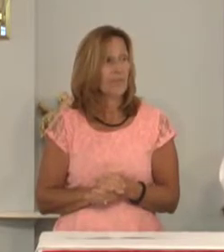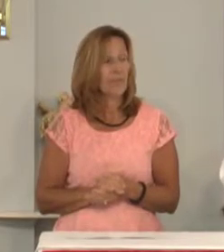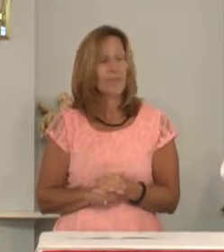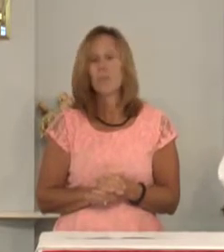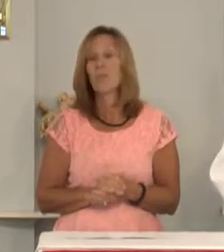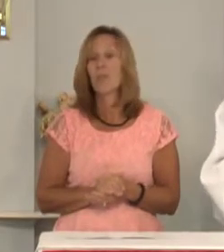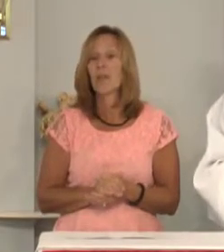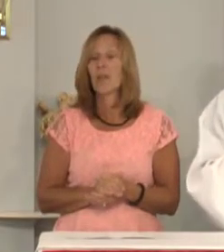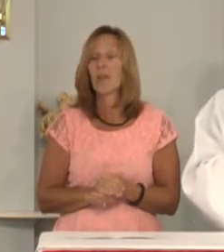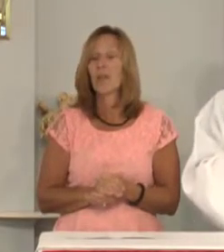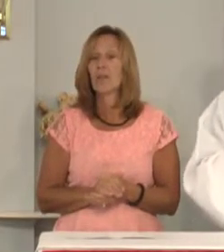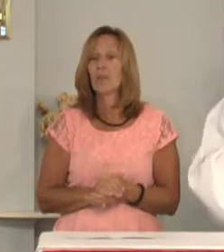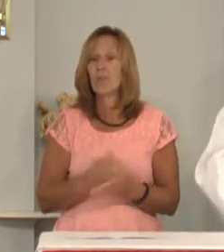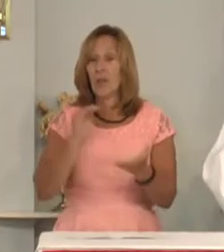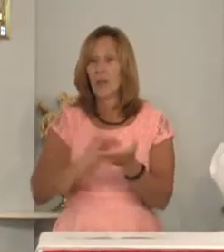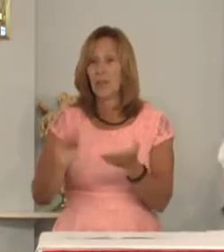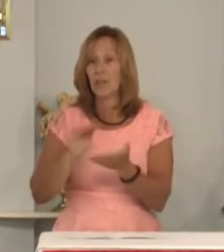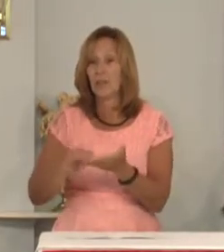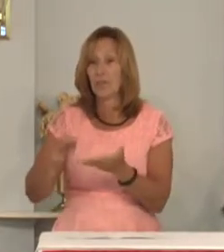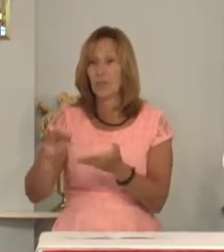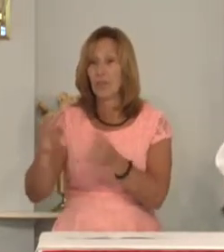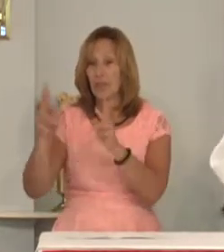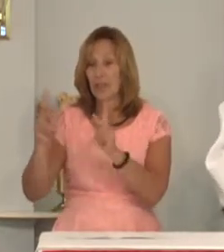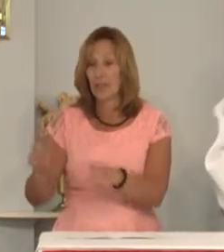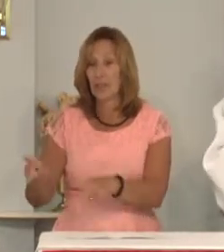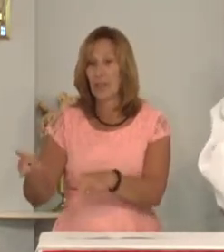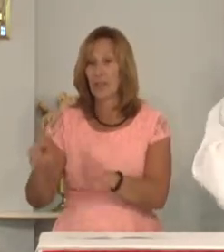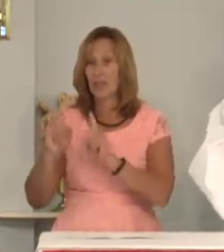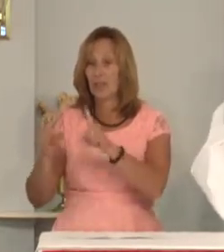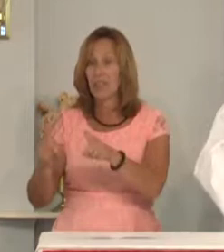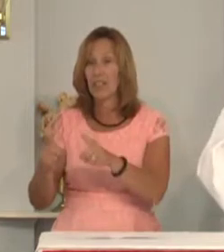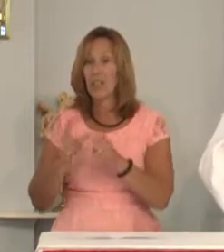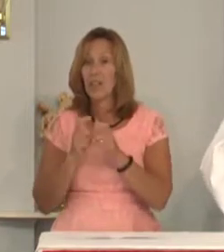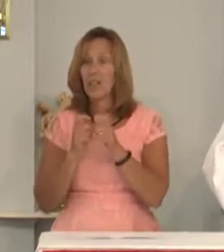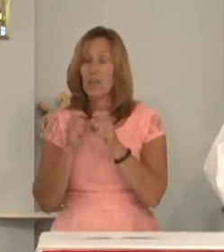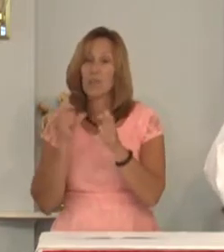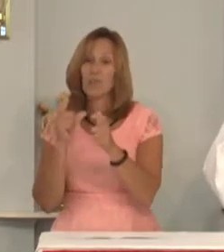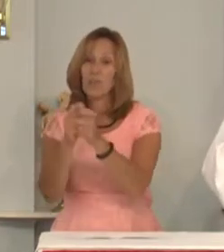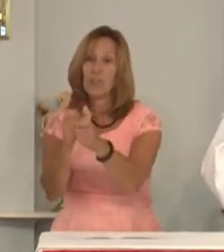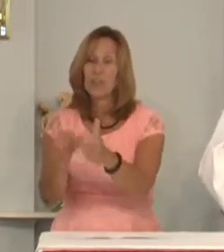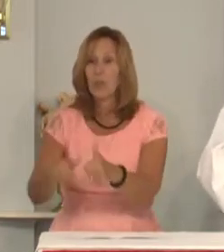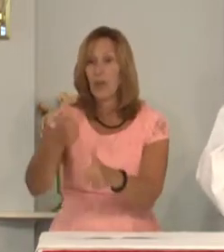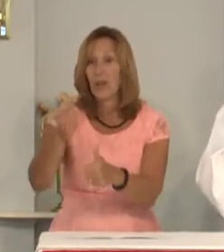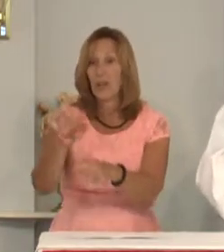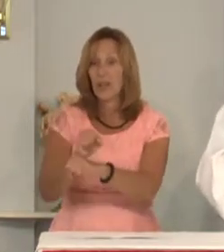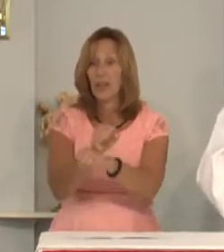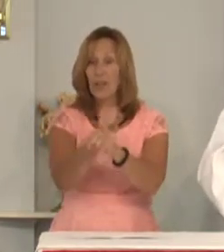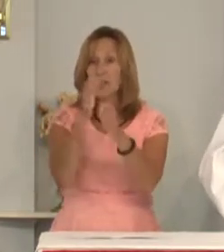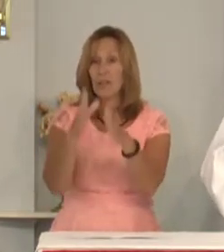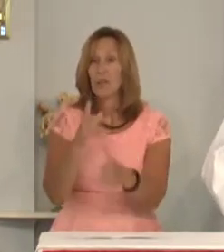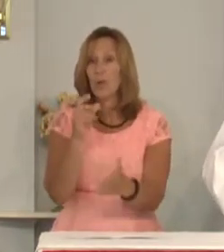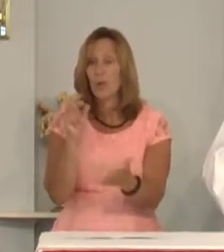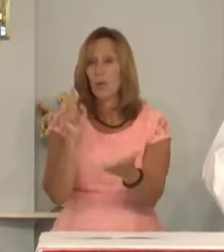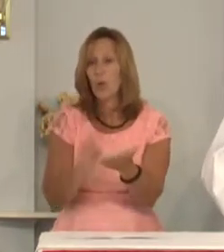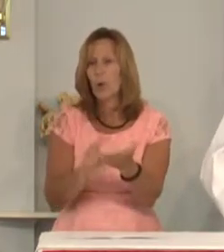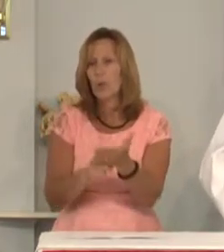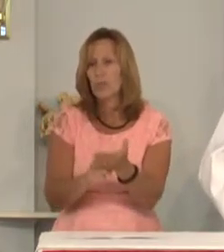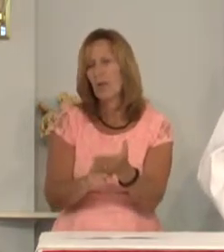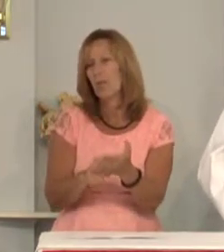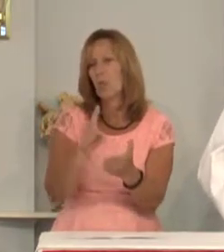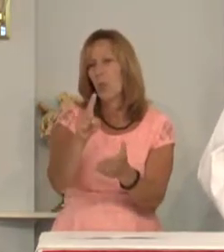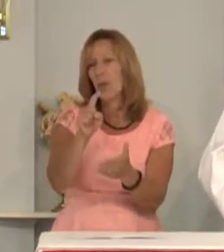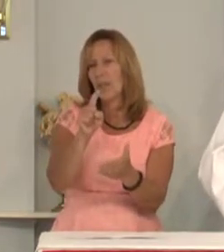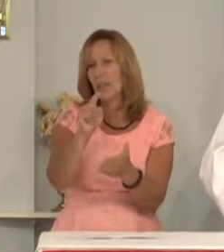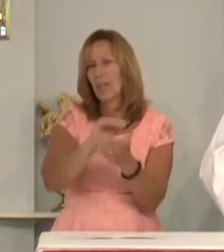Well then the forgiven servant goes out and runs into a fellow servant who owes him a buck and a half.